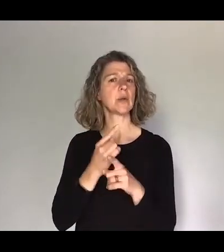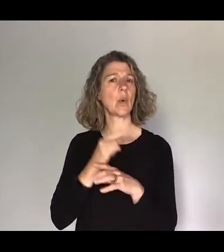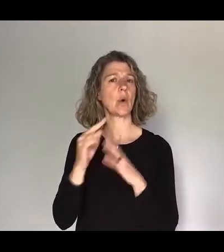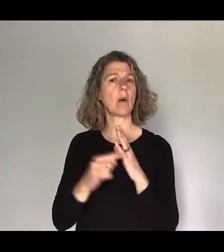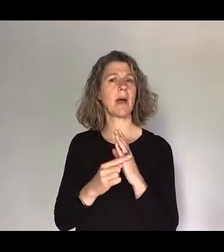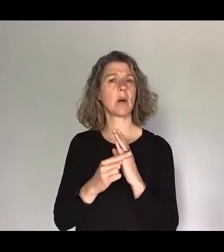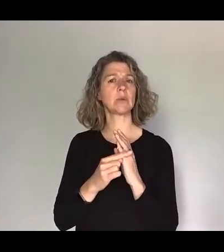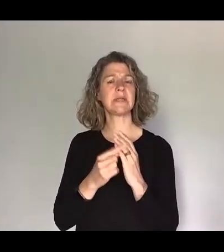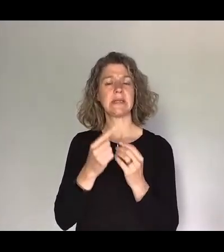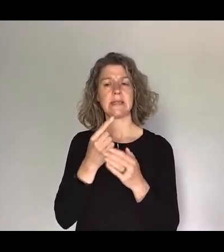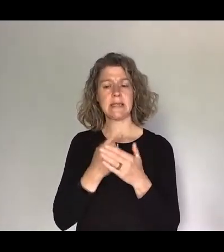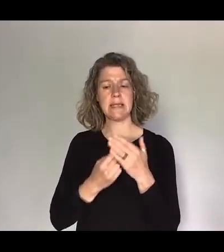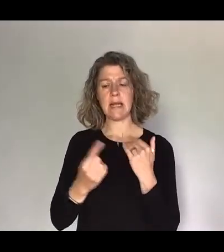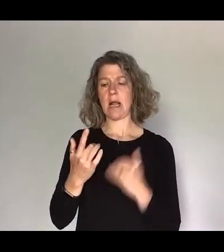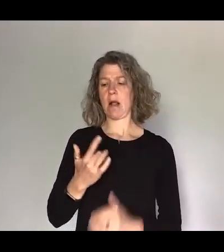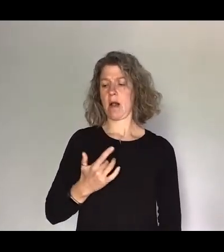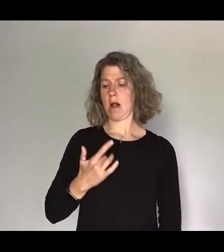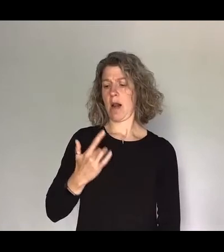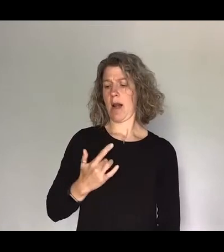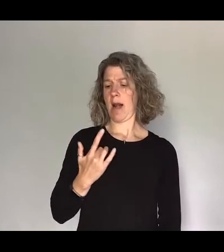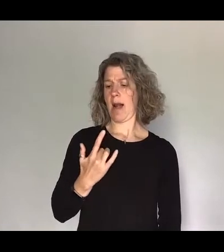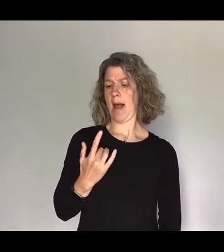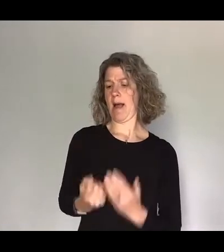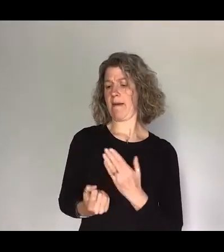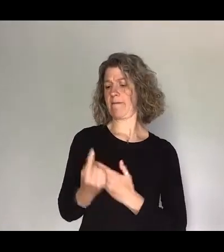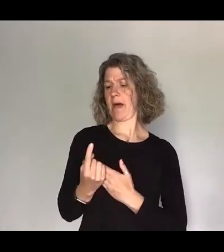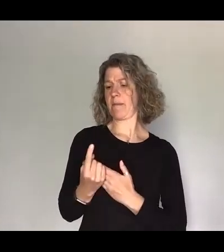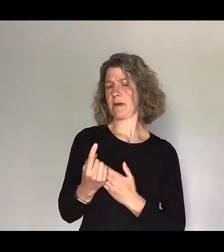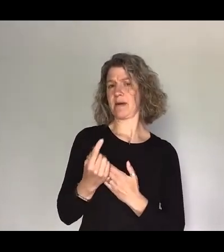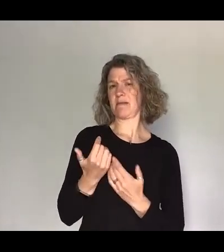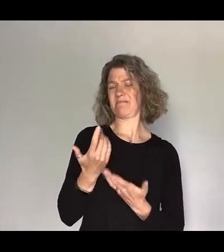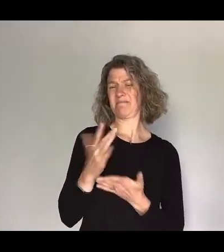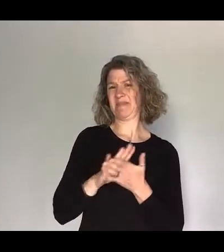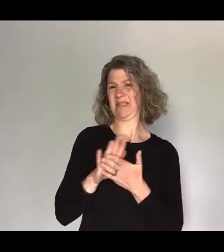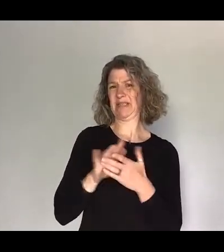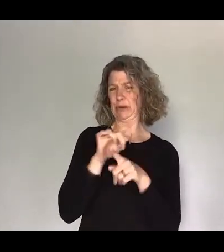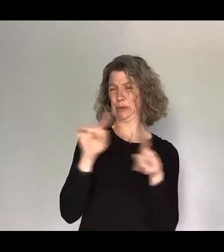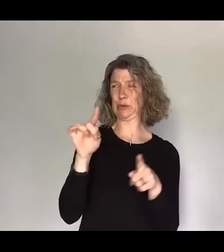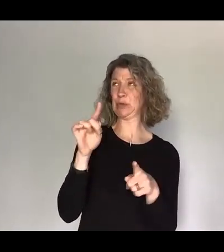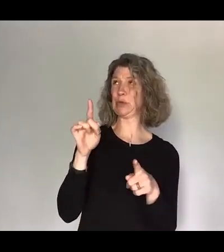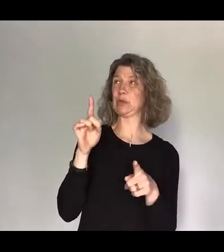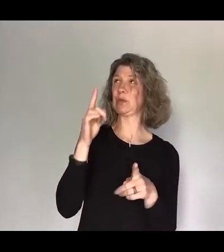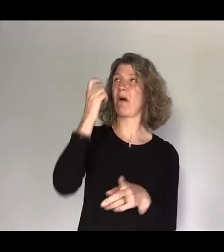which makes it hard for you to understand the faithfulness of God there's something that you have been praying about for a long time